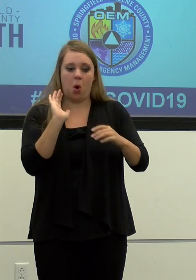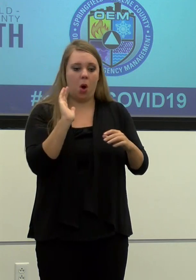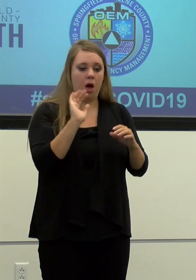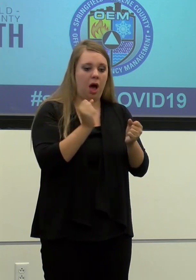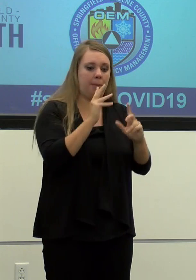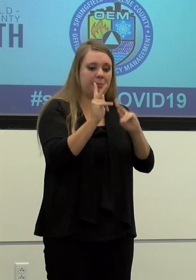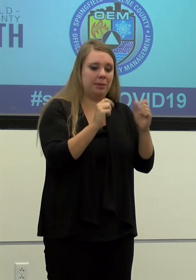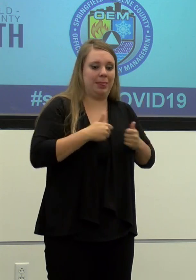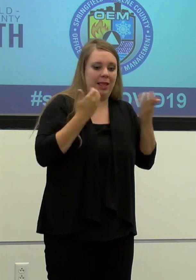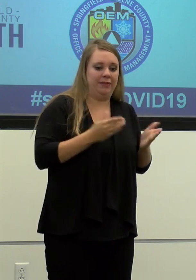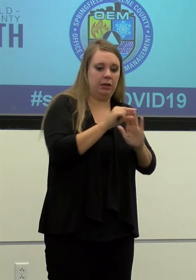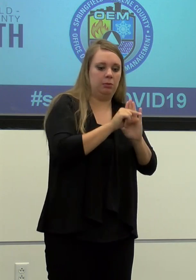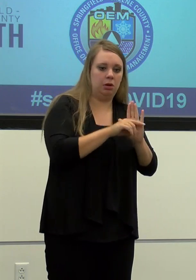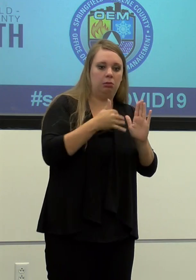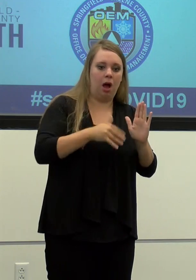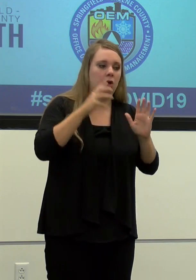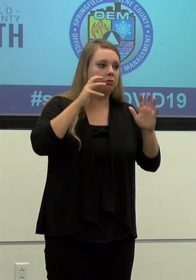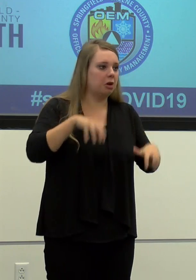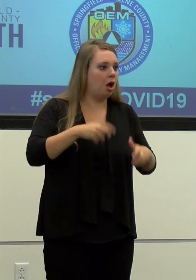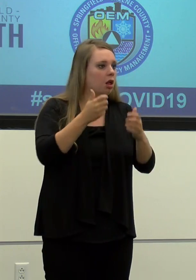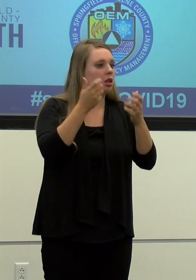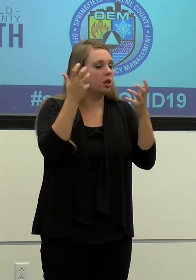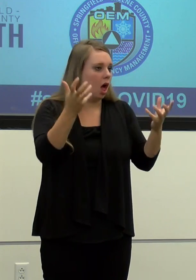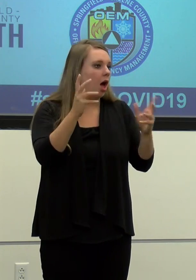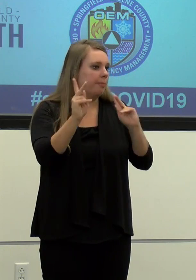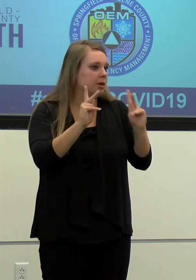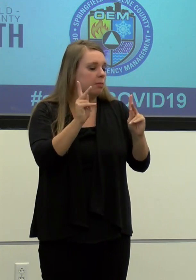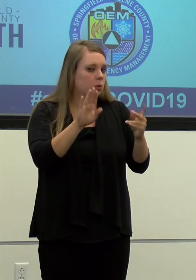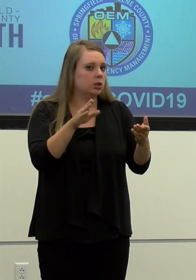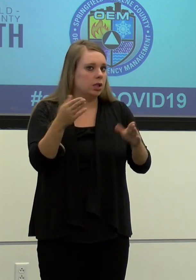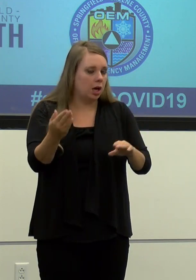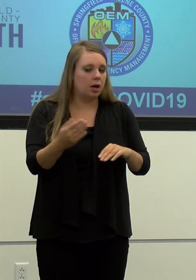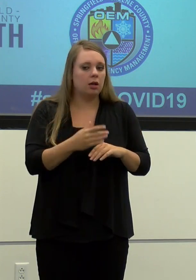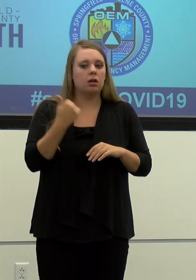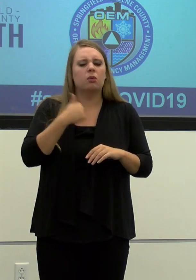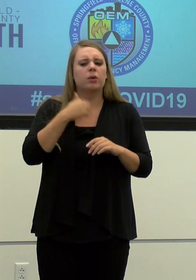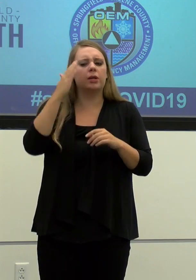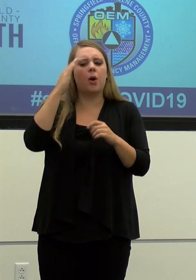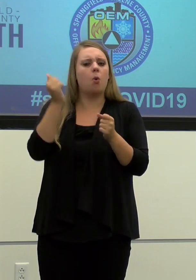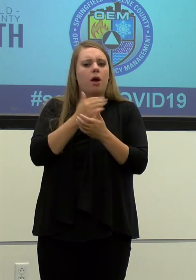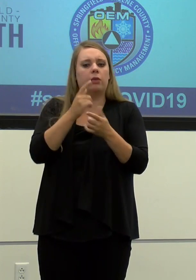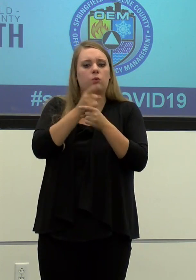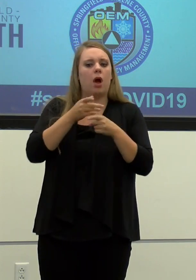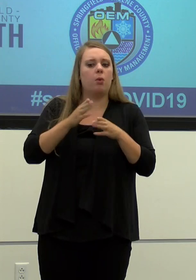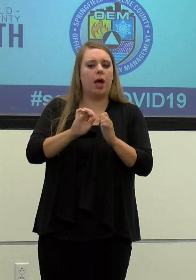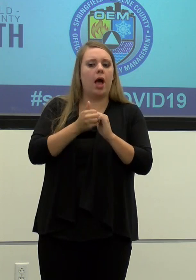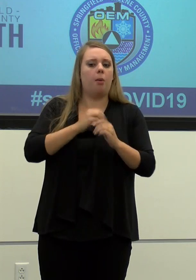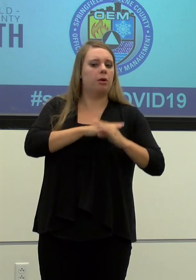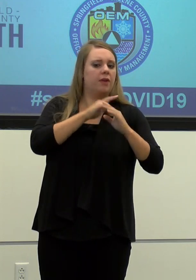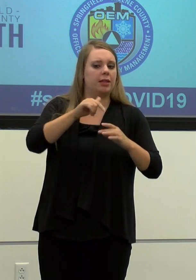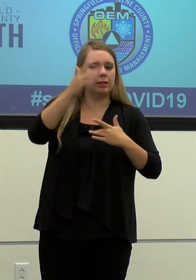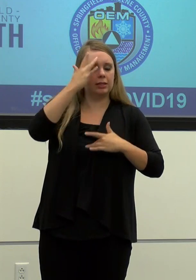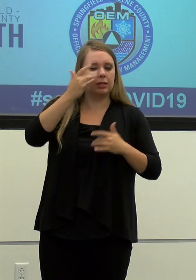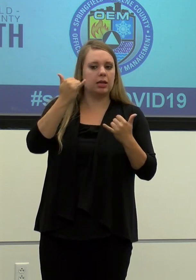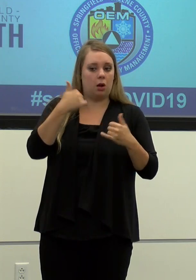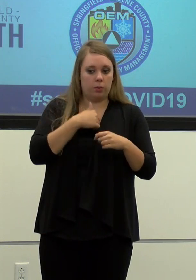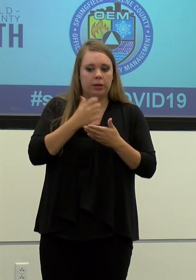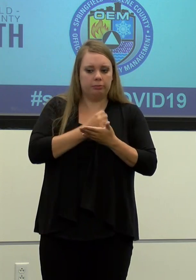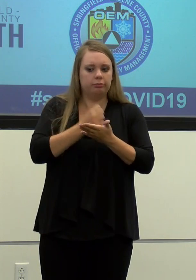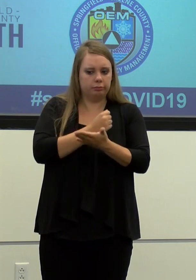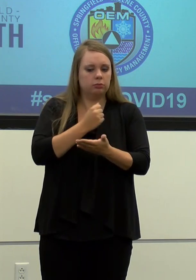we all know the right things to do to prevent this disease. And so, uh, let's employ those tools